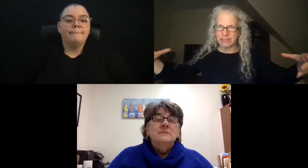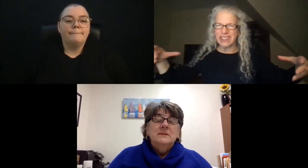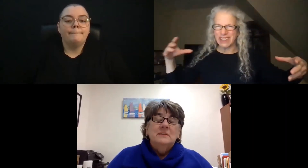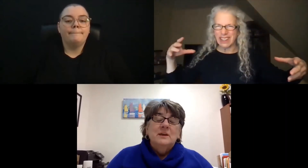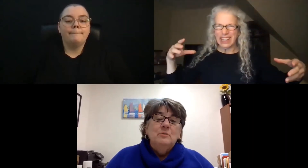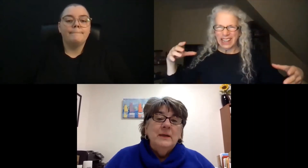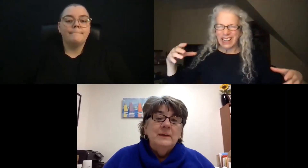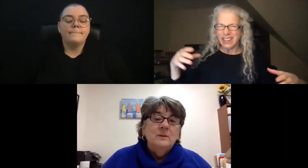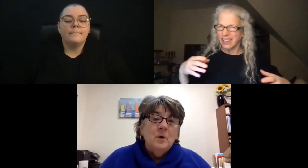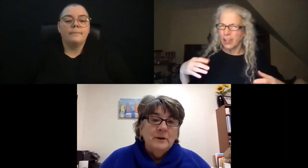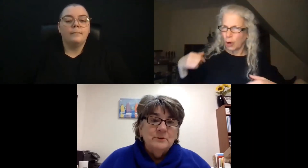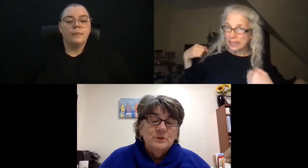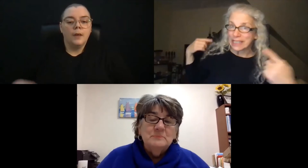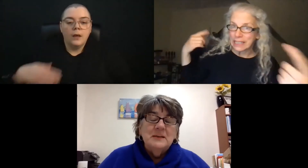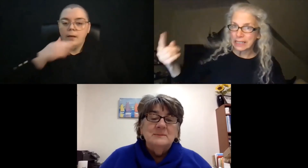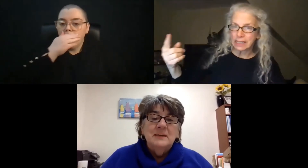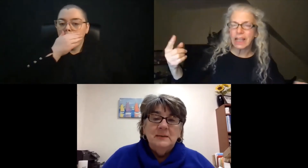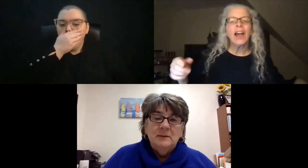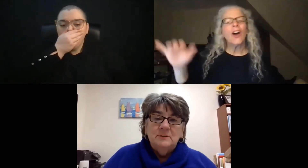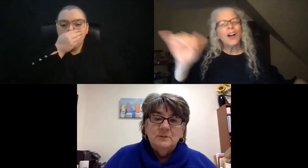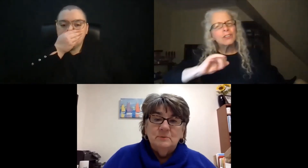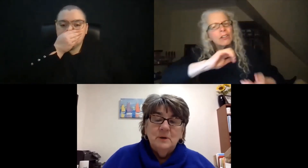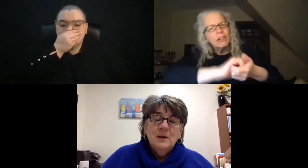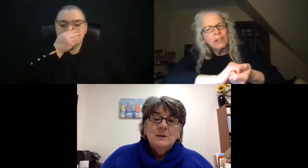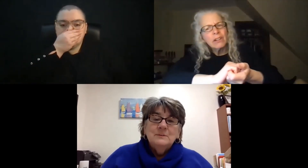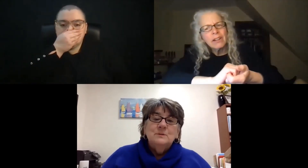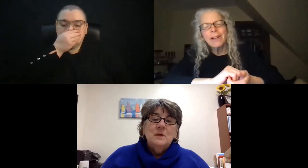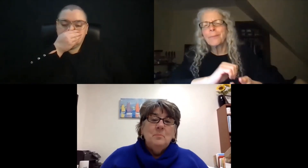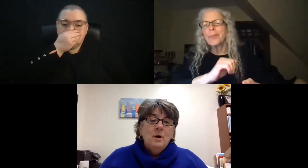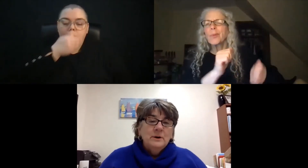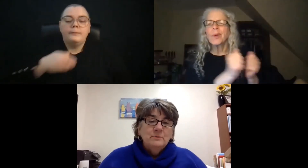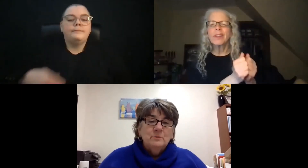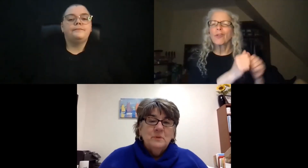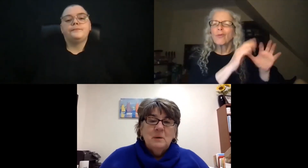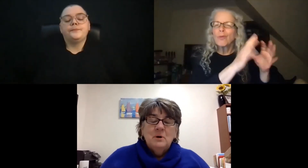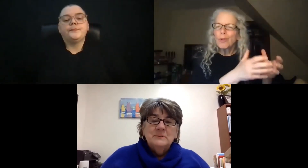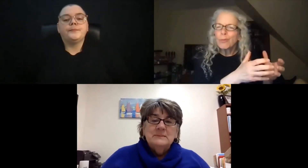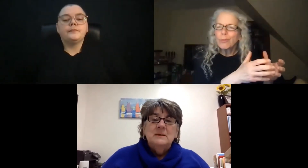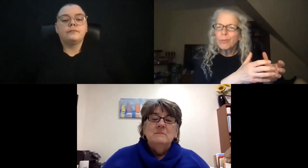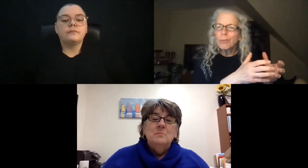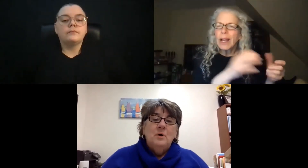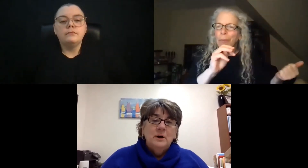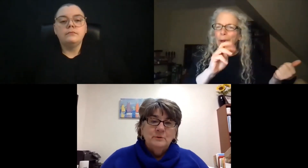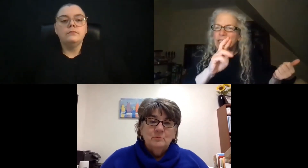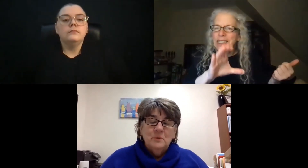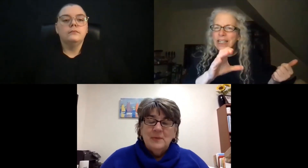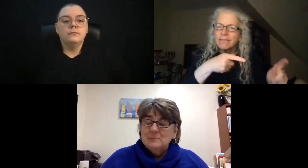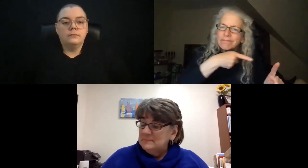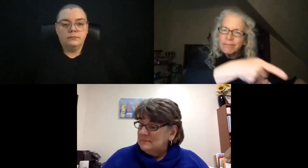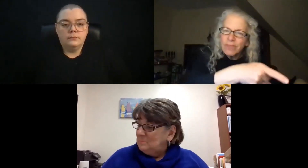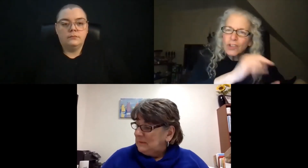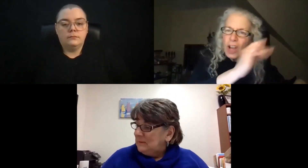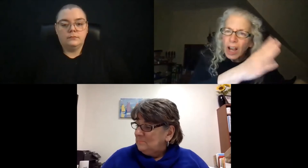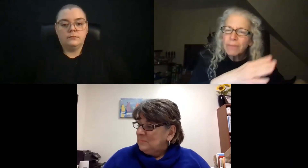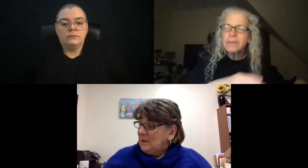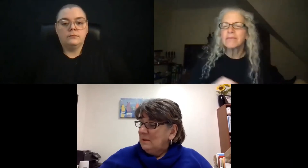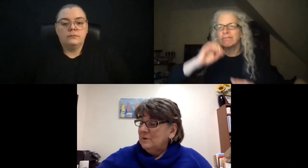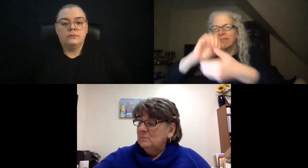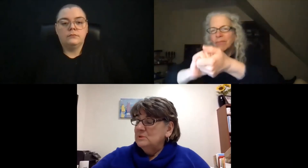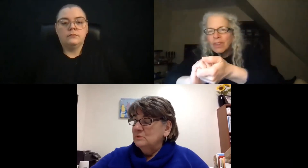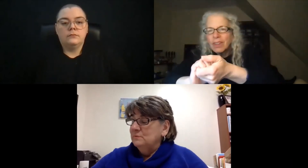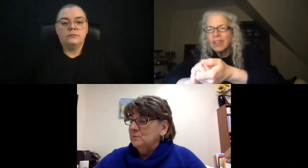curious that they created partnerships as they needed to. So they partnered with MRC, they partnered with MCB,